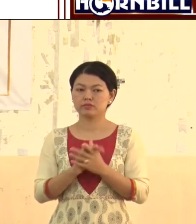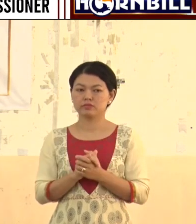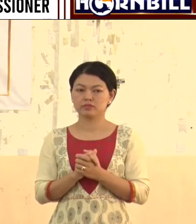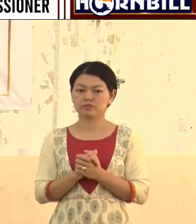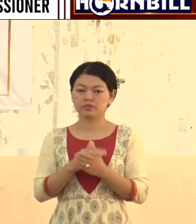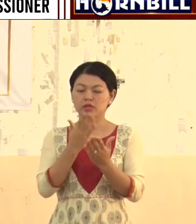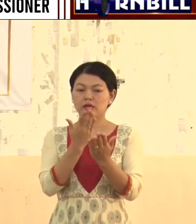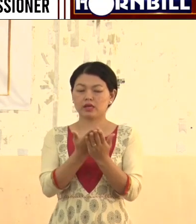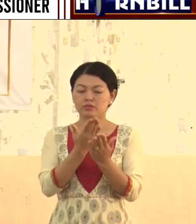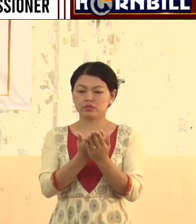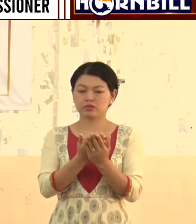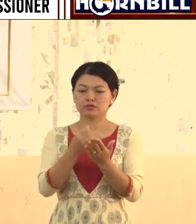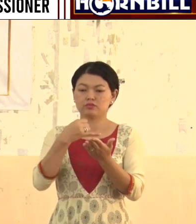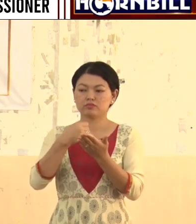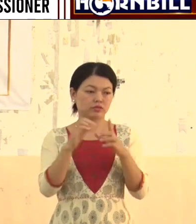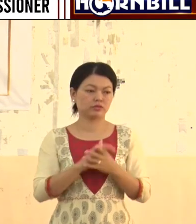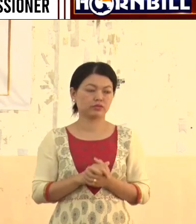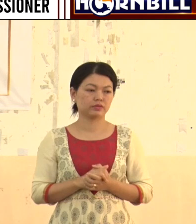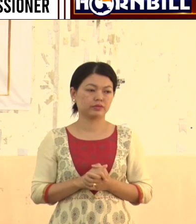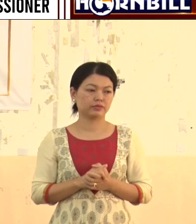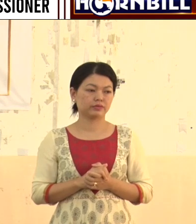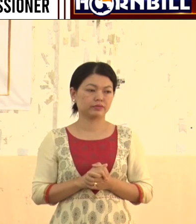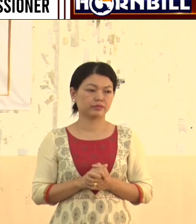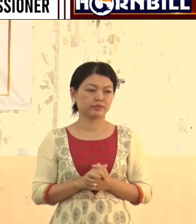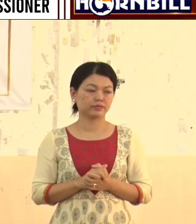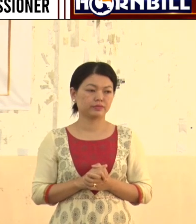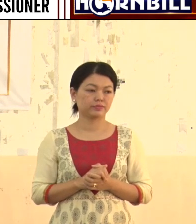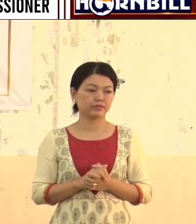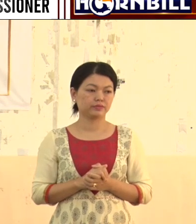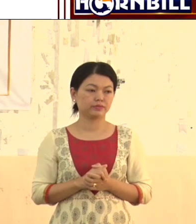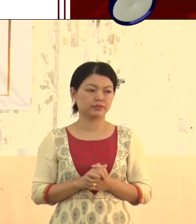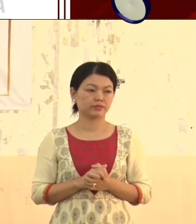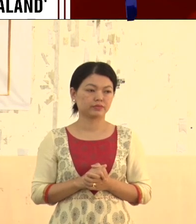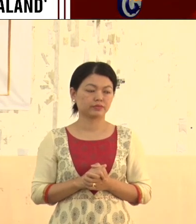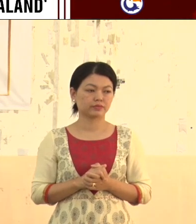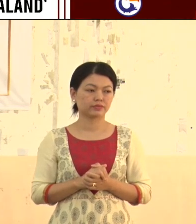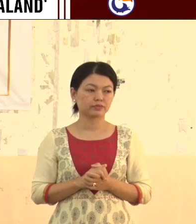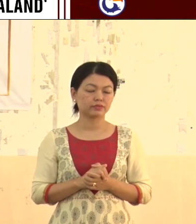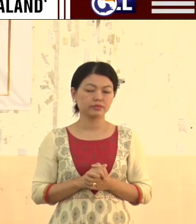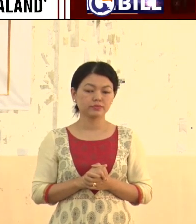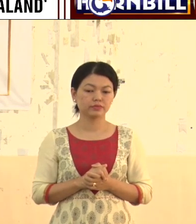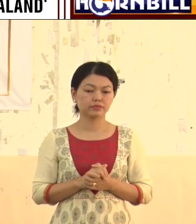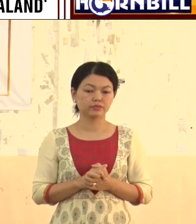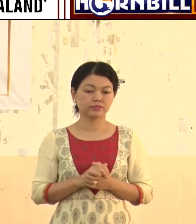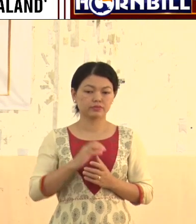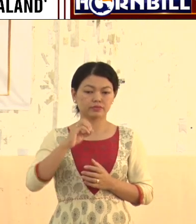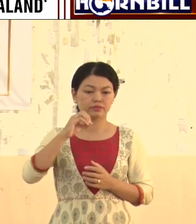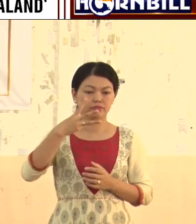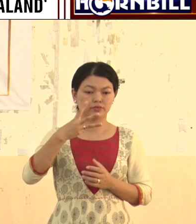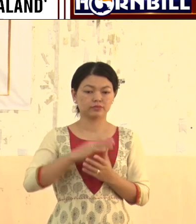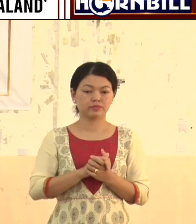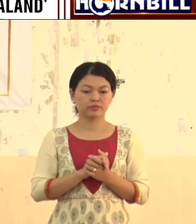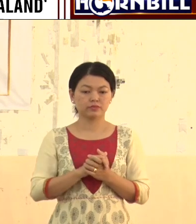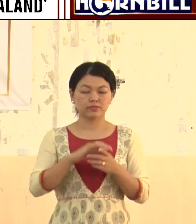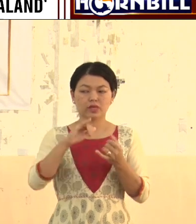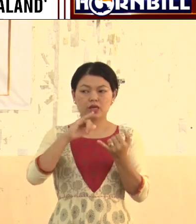Admission denials should not happen. And also, another point is lack of special educators.